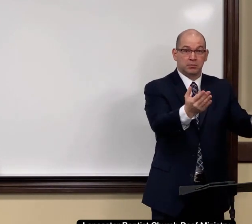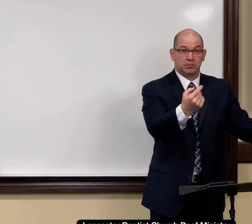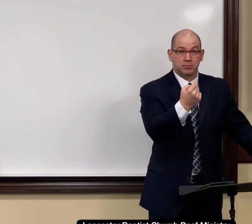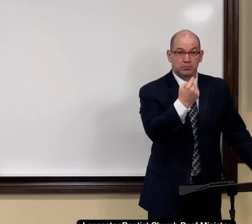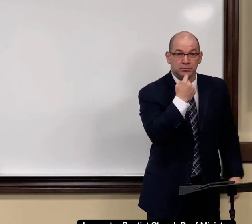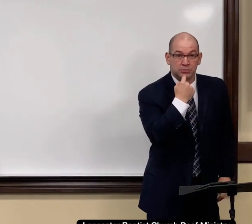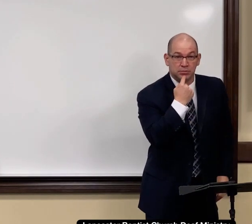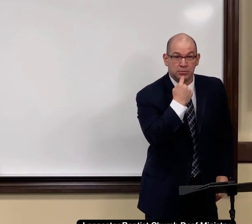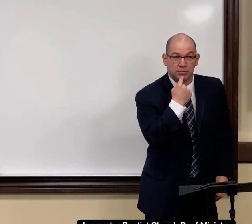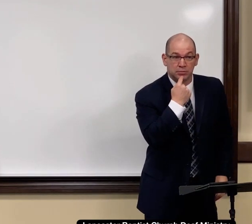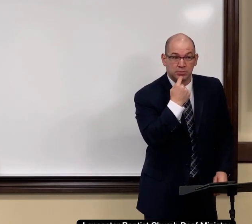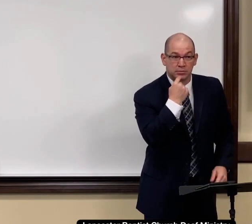the bible says